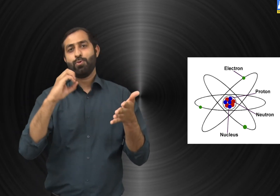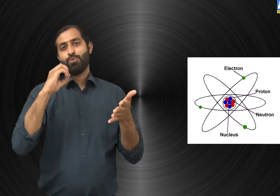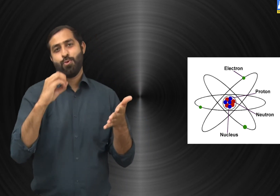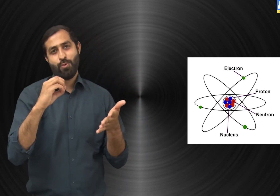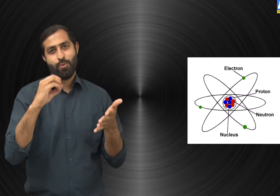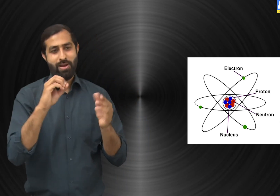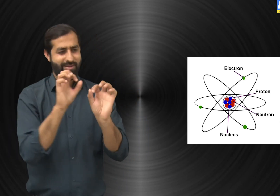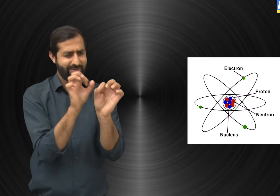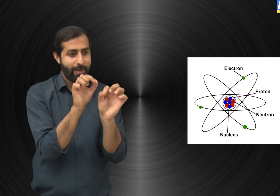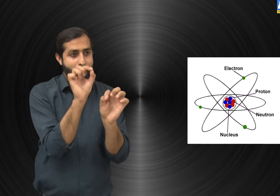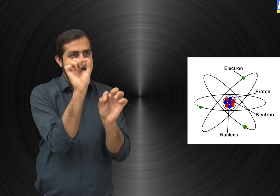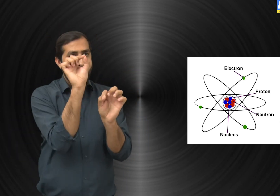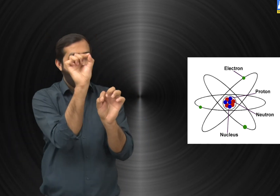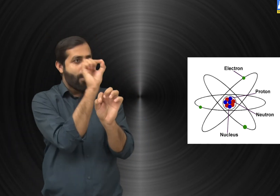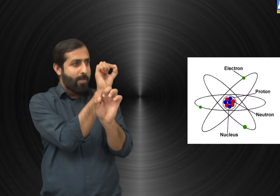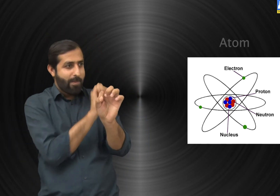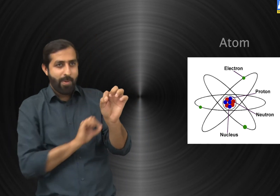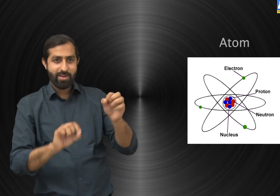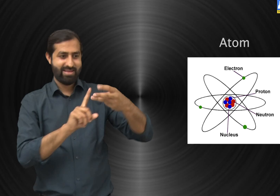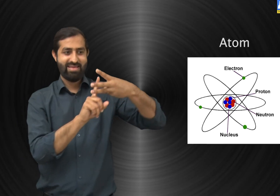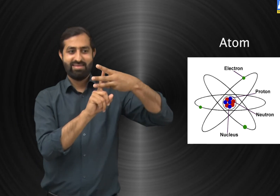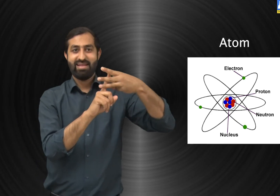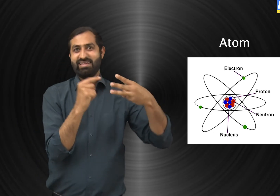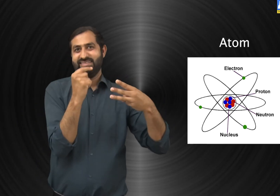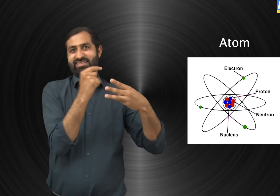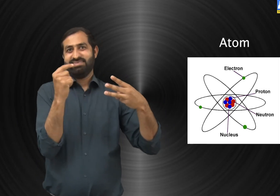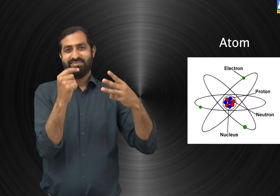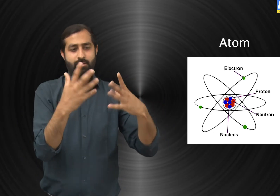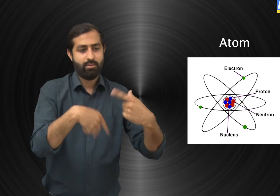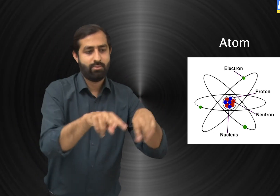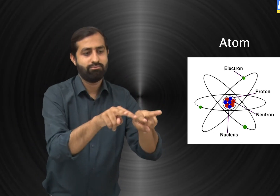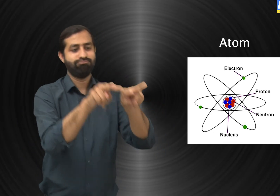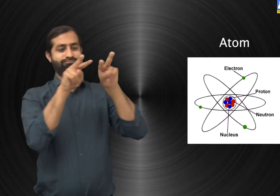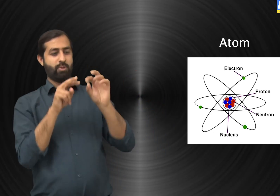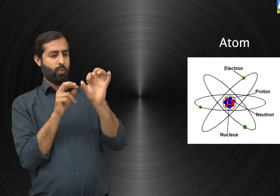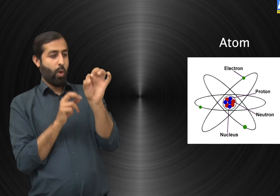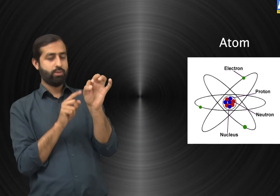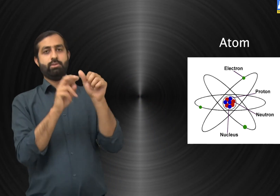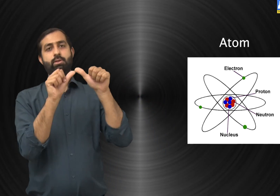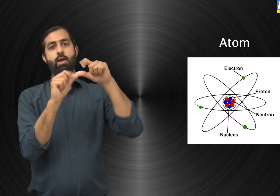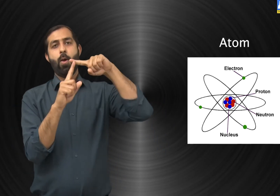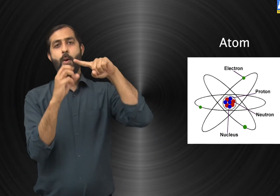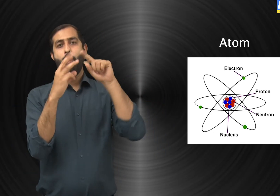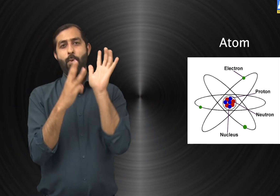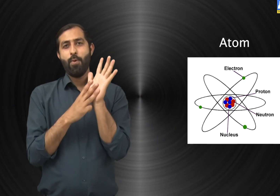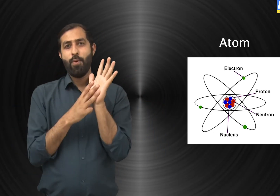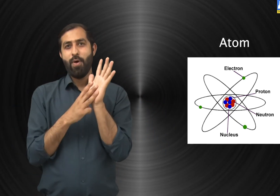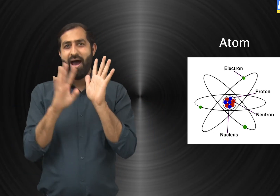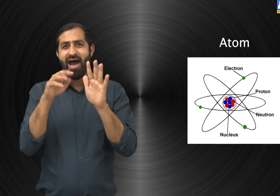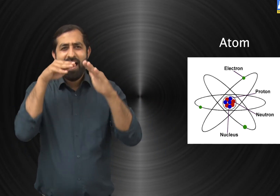Neutrons carry no electrical charge and electrons carry a negative electrical charge. They are bonded together to